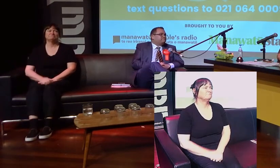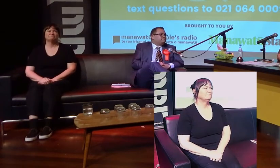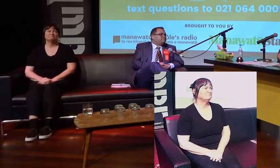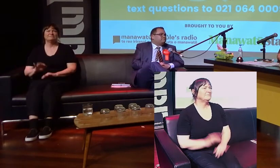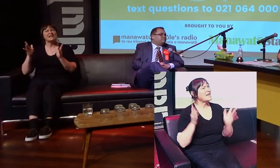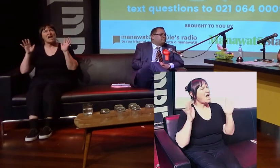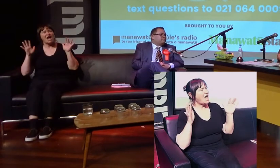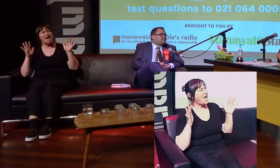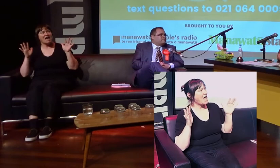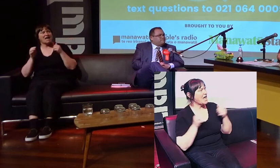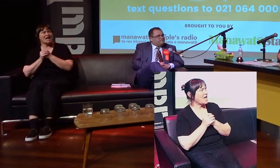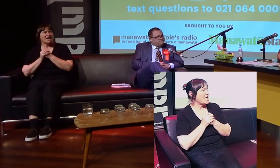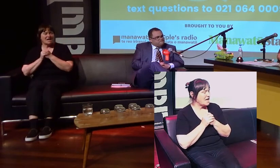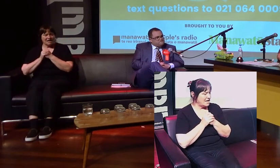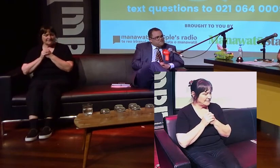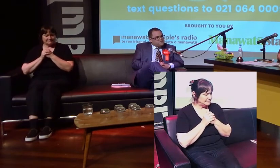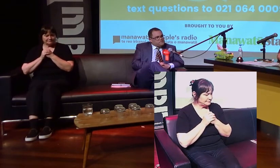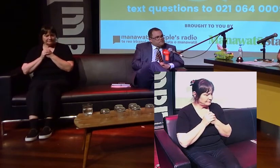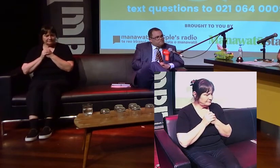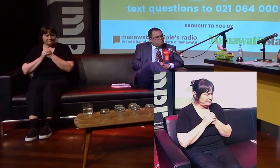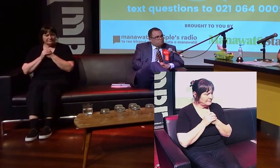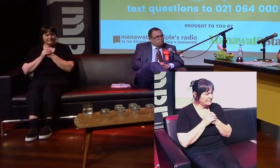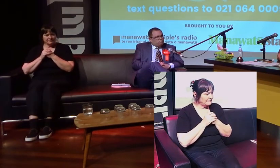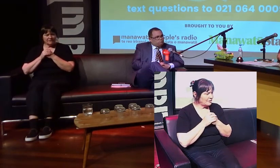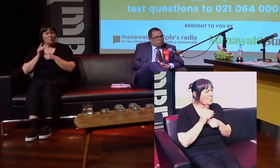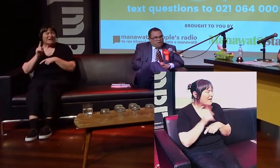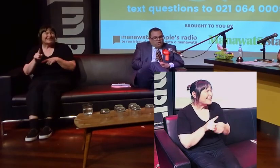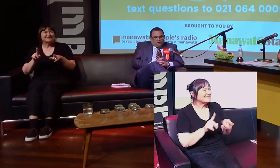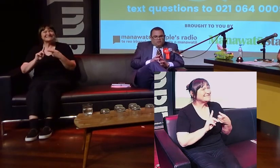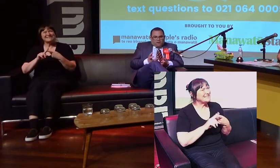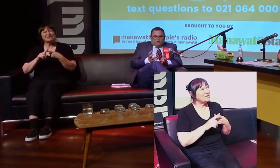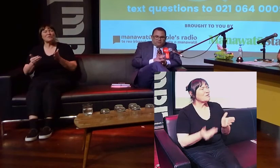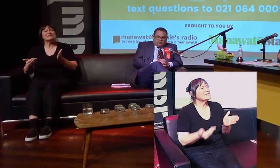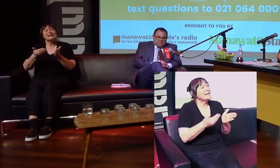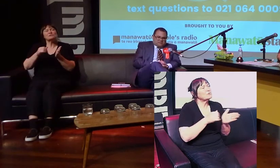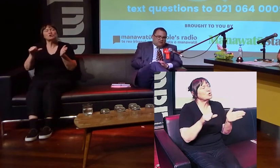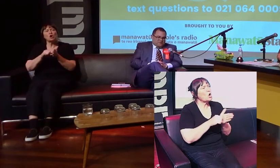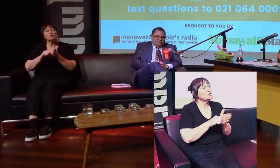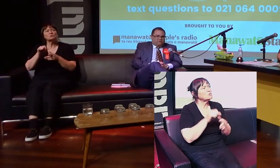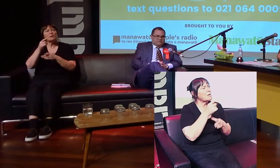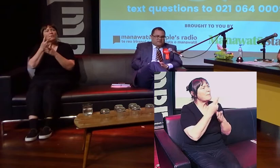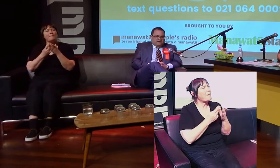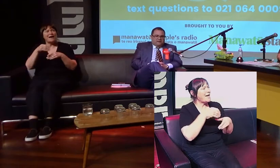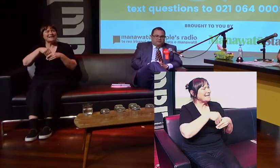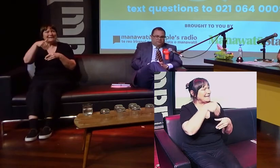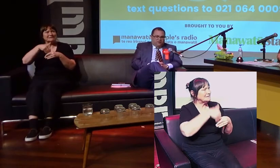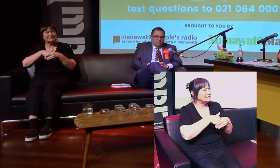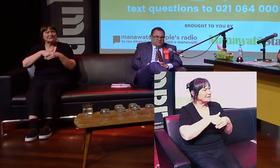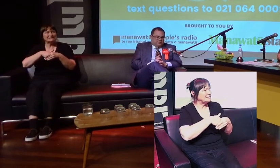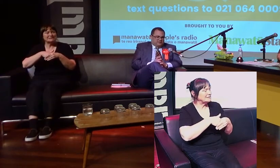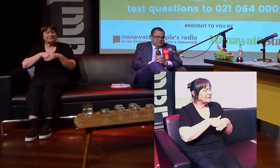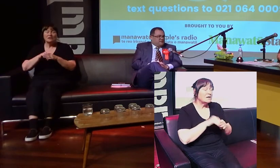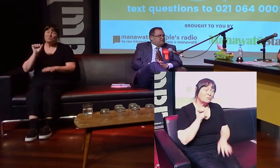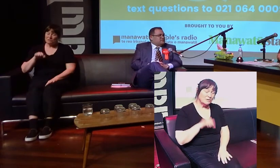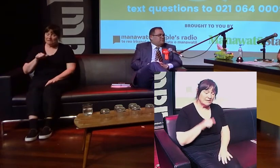not quite going to offset cost of a by-election though, is it? Look, I think there's no doubt. Obviously, if I